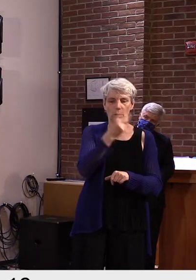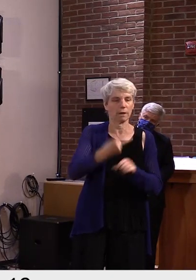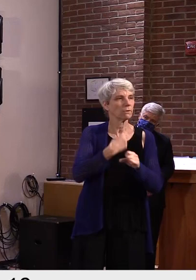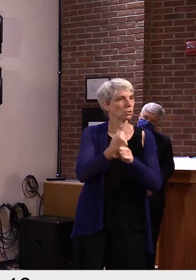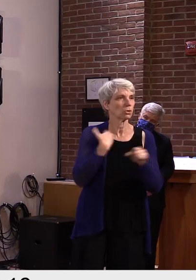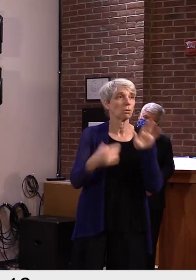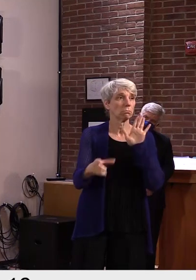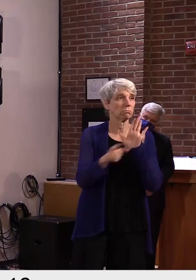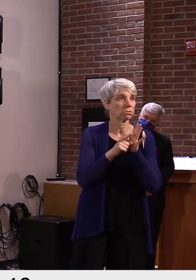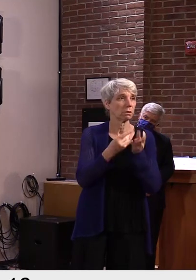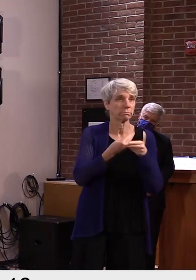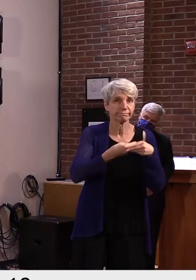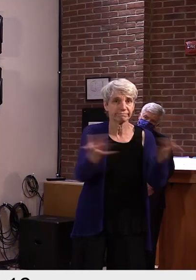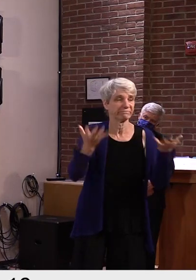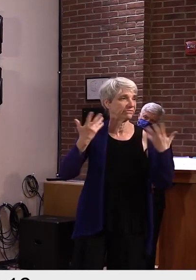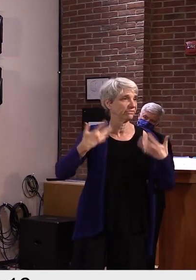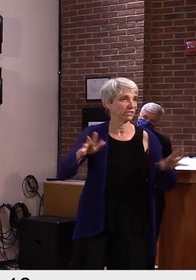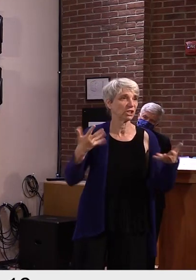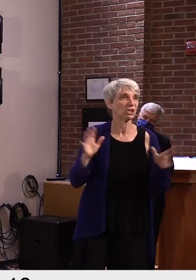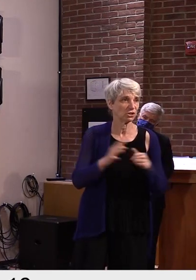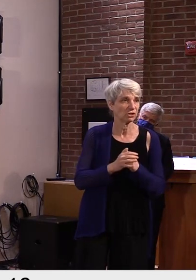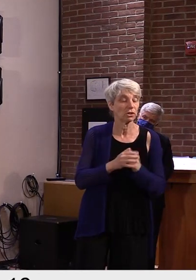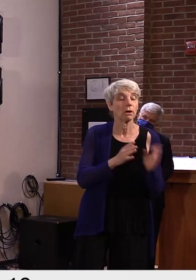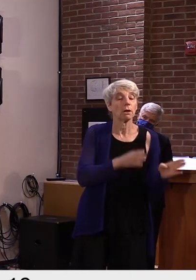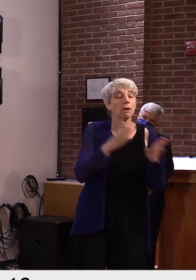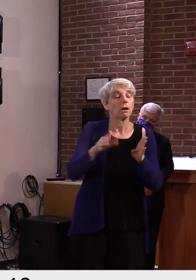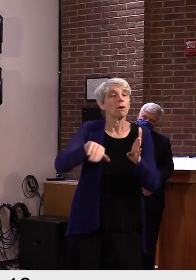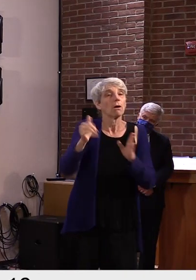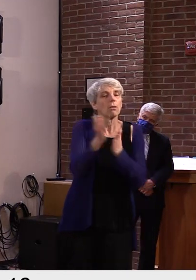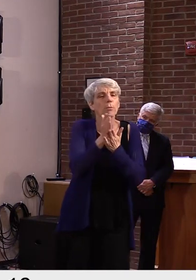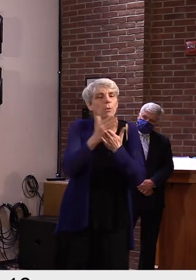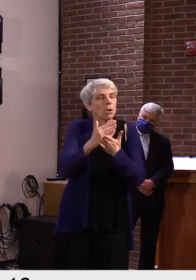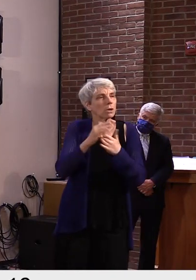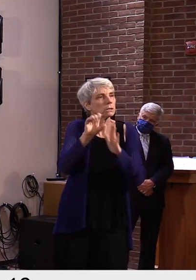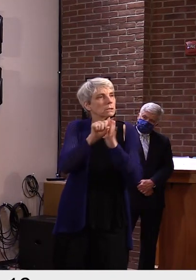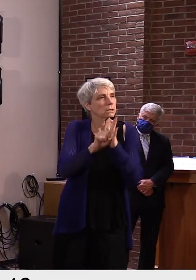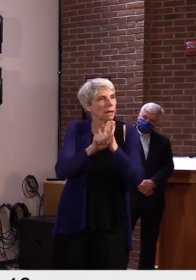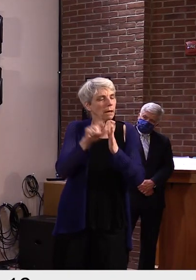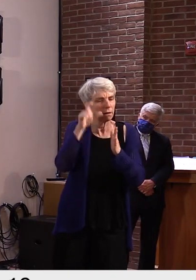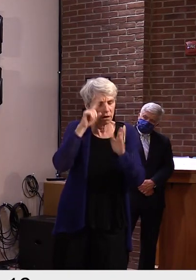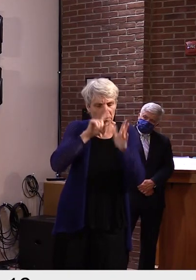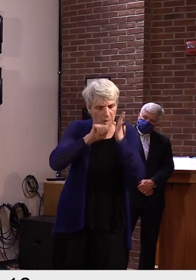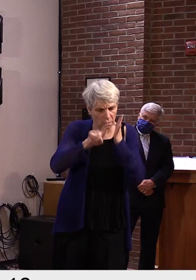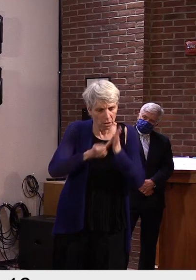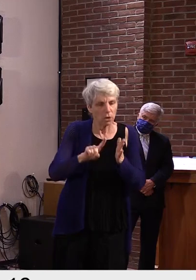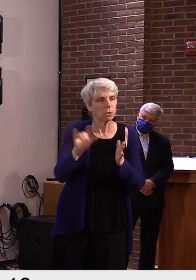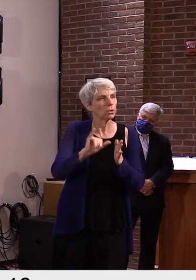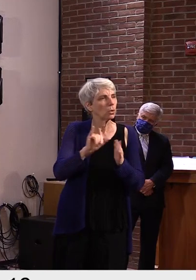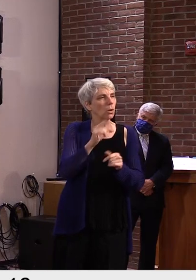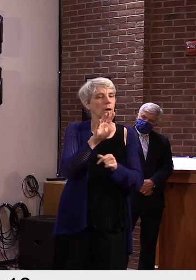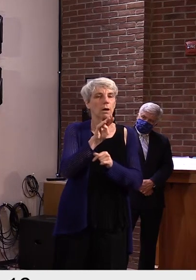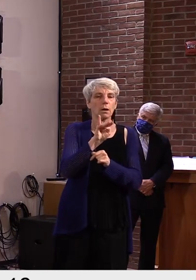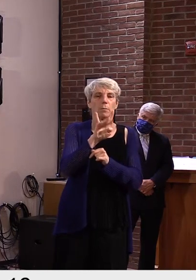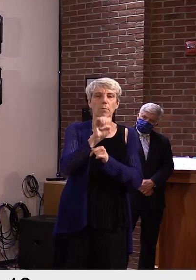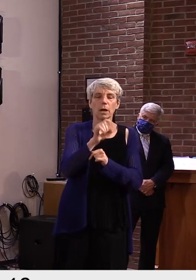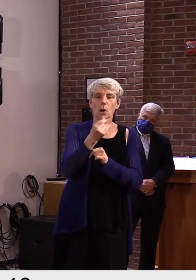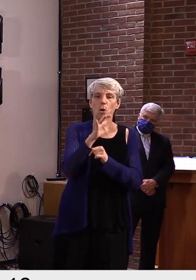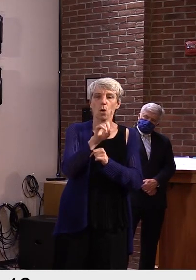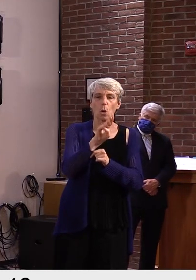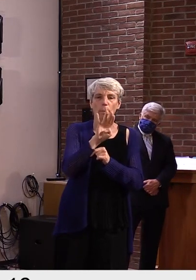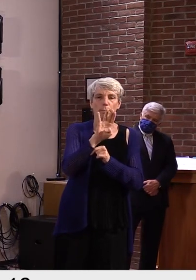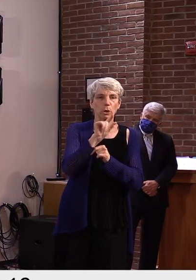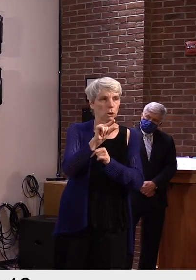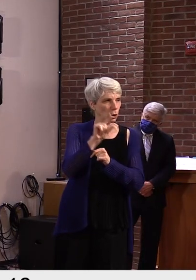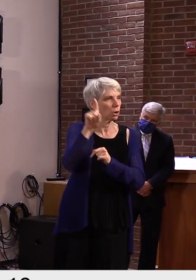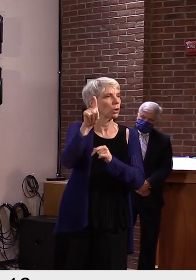Others in state government have looked at the same. You know, we work closely with Mike Goldberg, the federal receiver. We've worked closely with